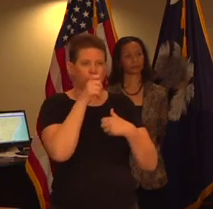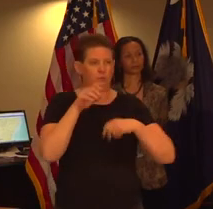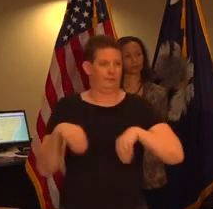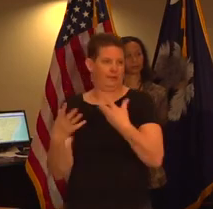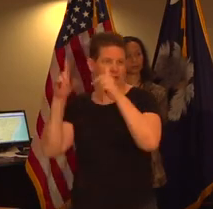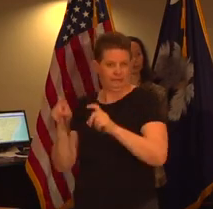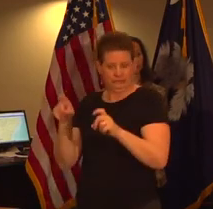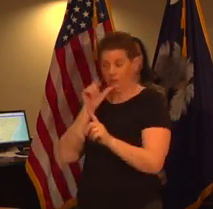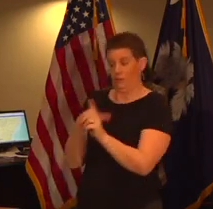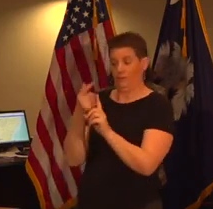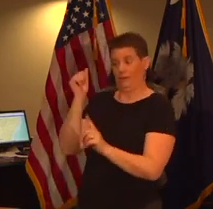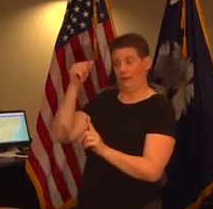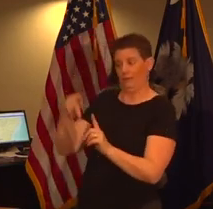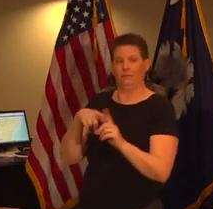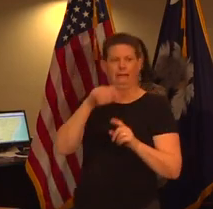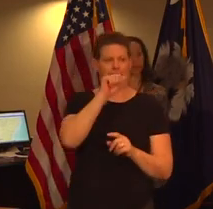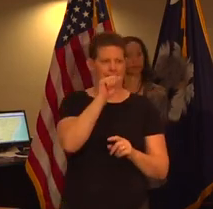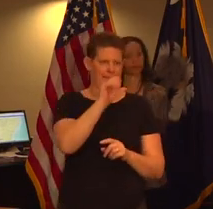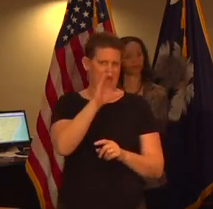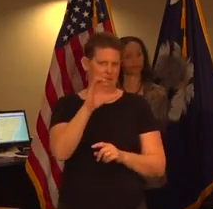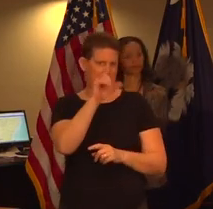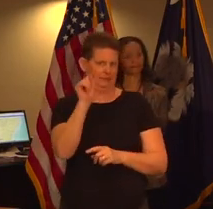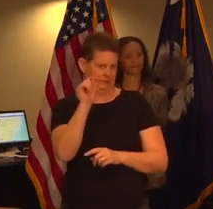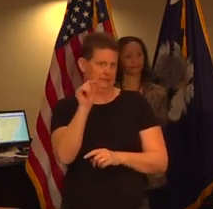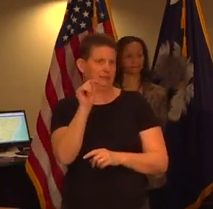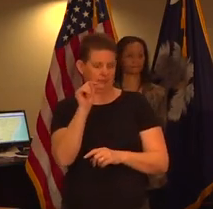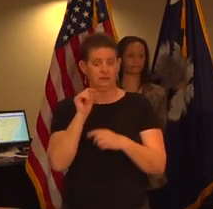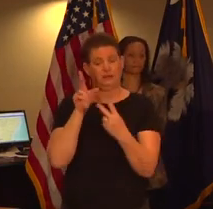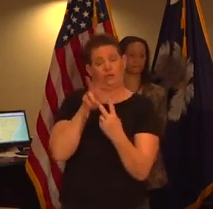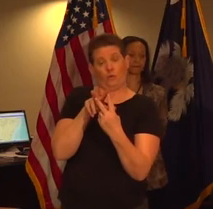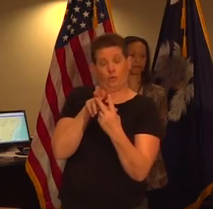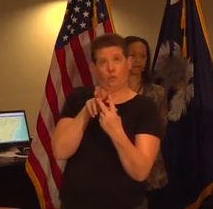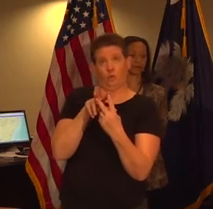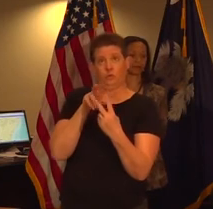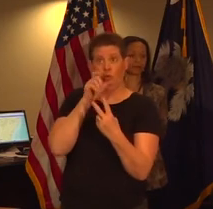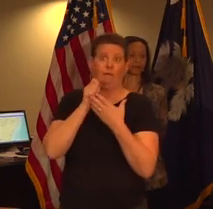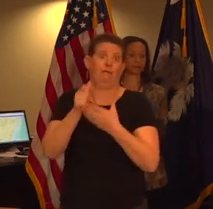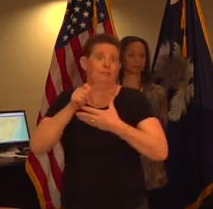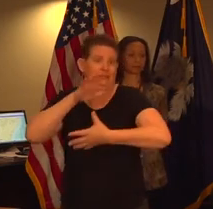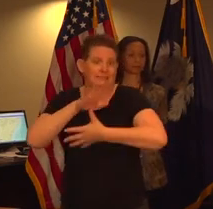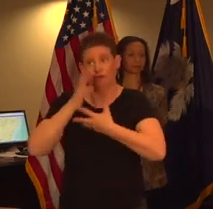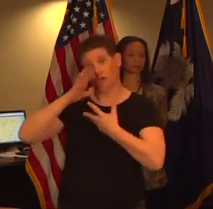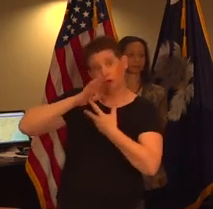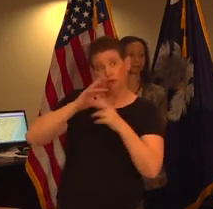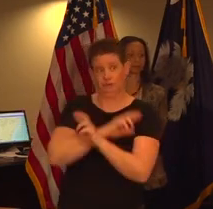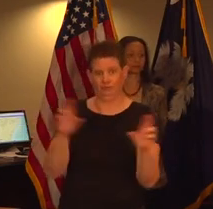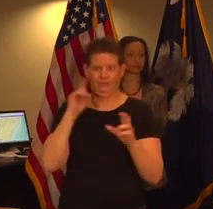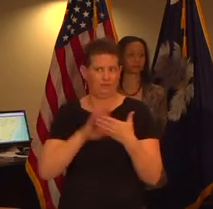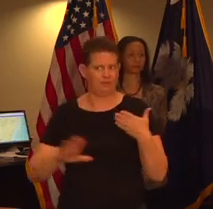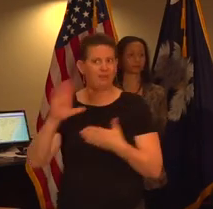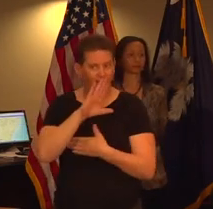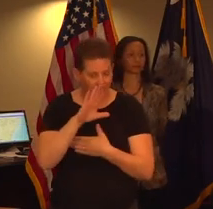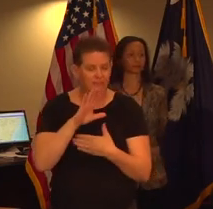also uh with act dose test which will help seniors and juniors be ready for college